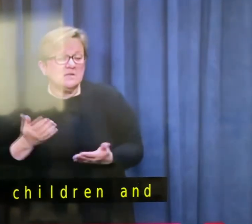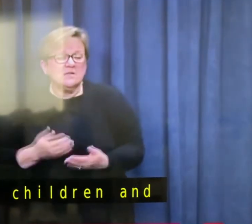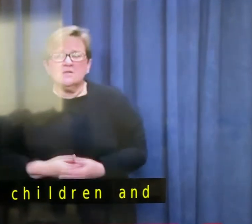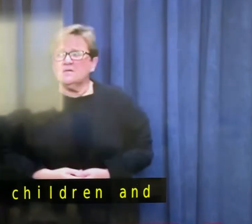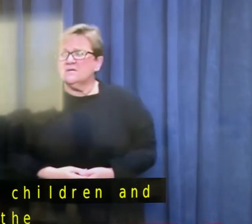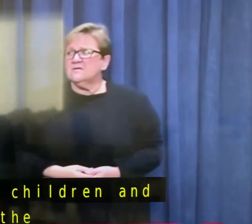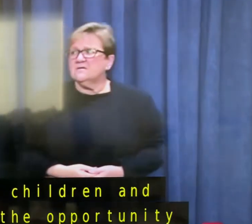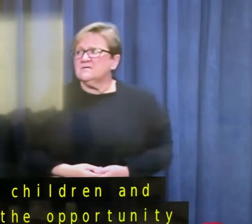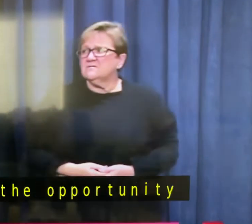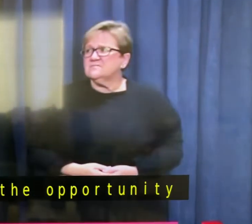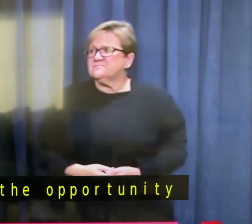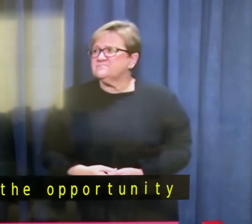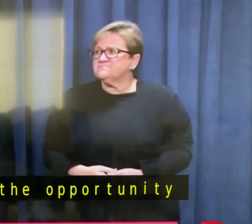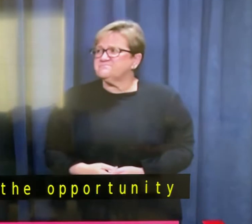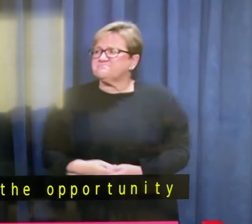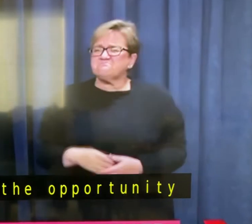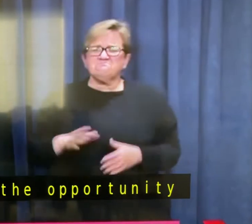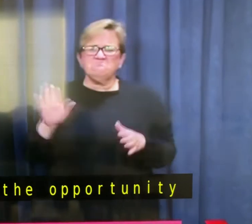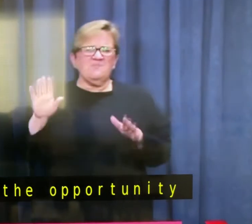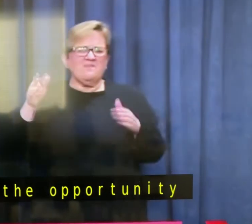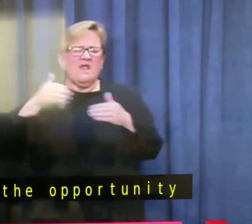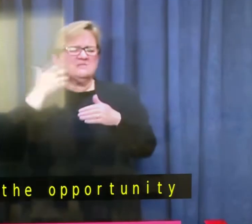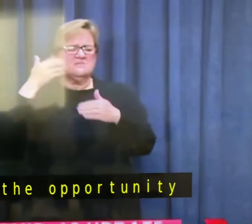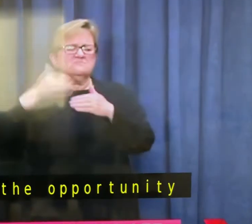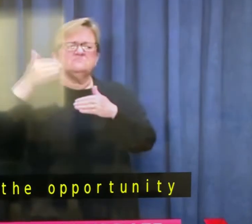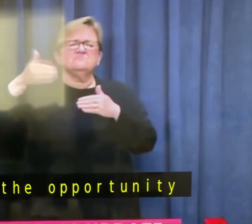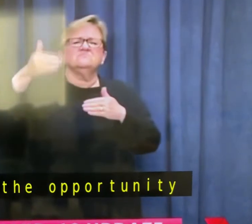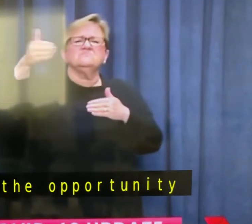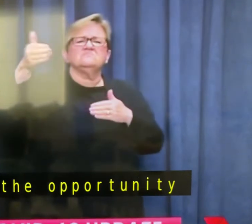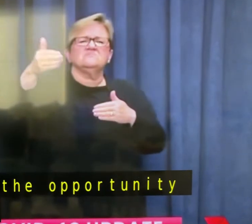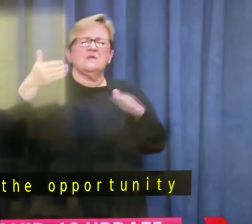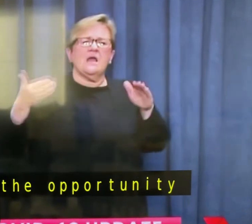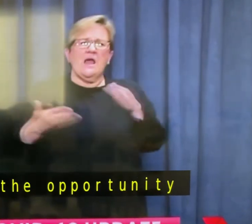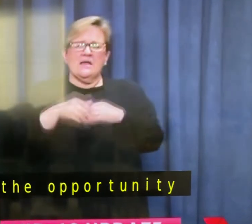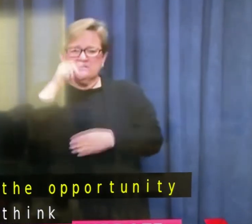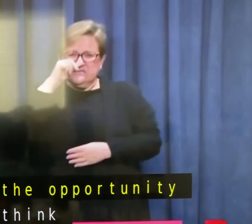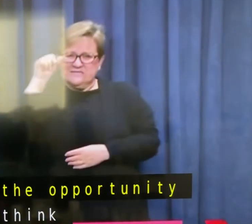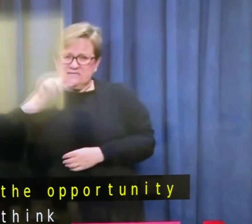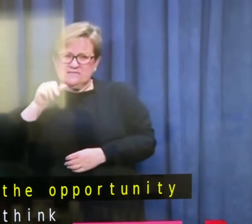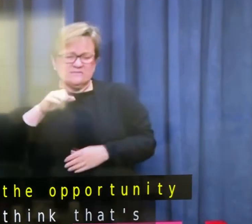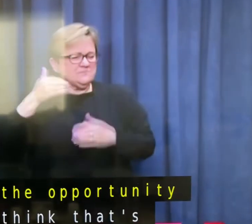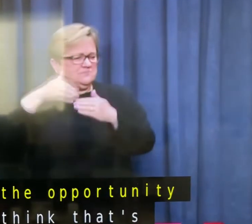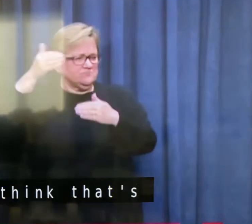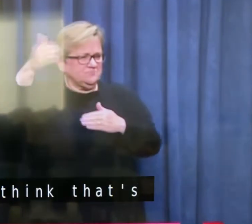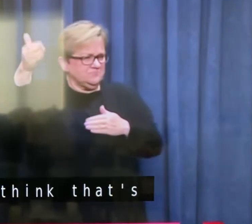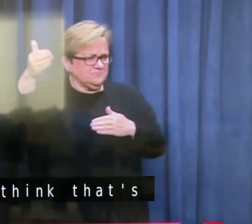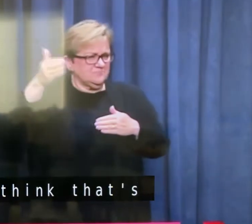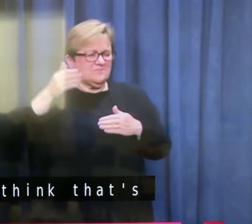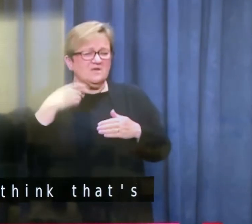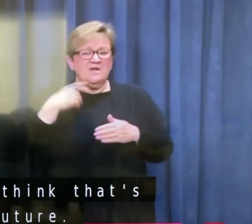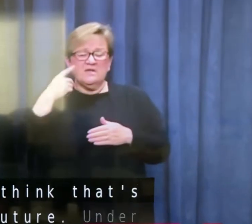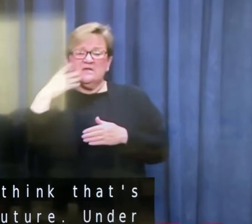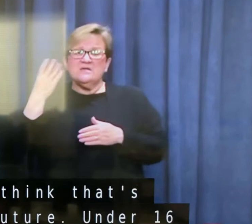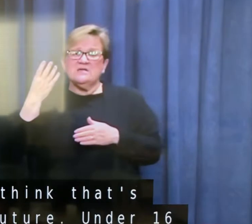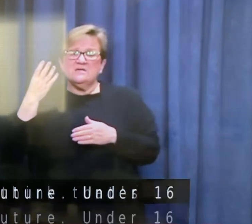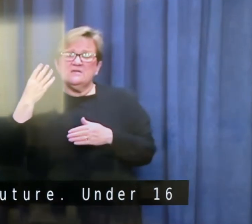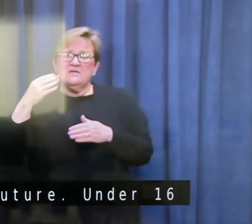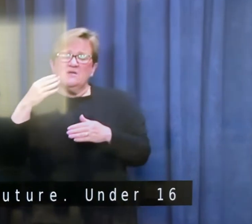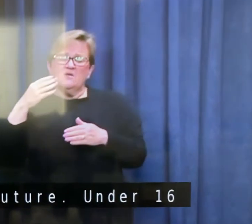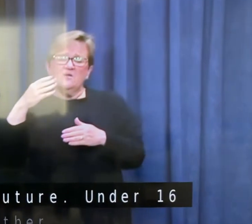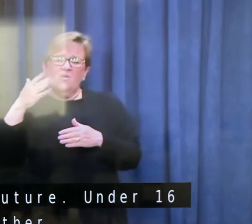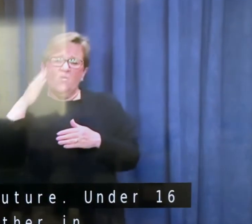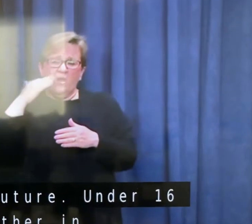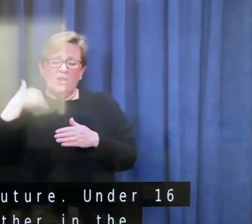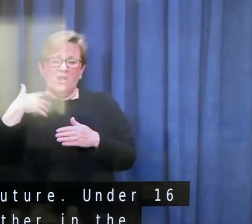I think that's further off in the future. So under 16 in particular is further in the future. I saw some advice on this in